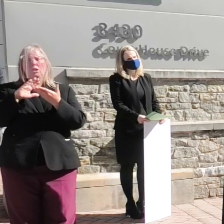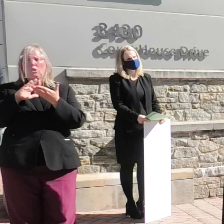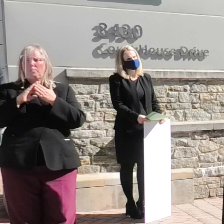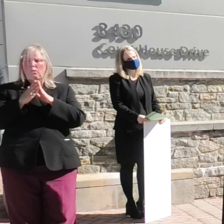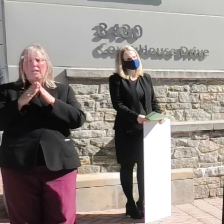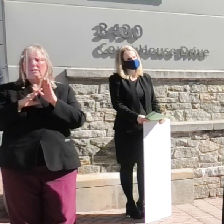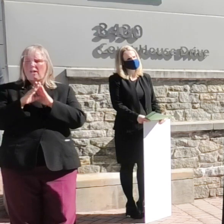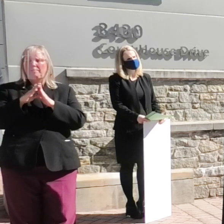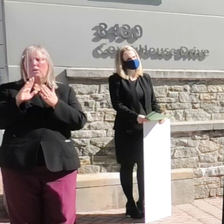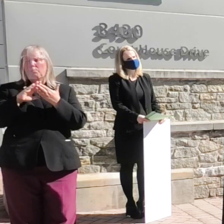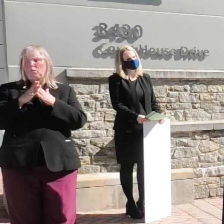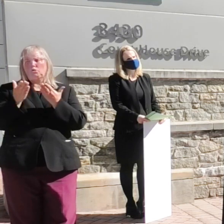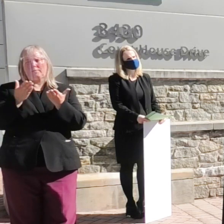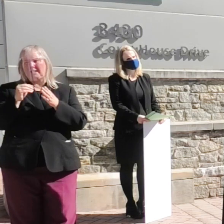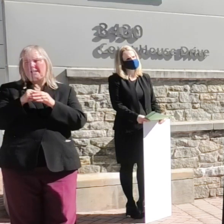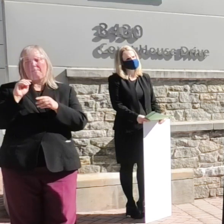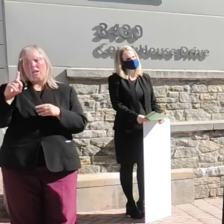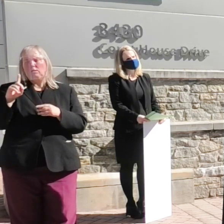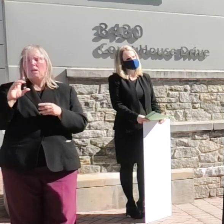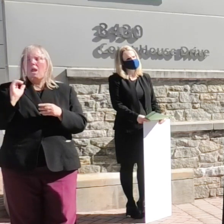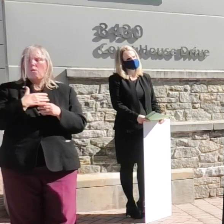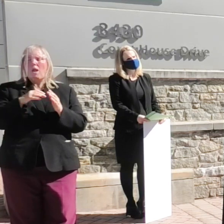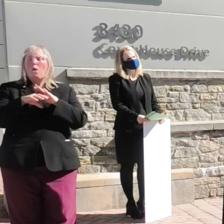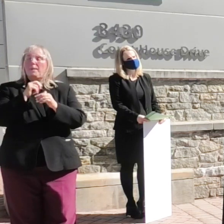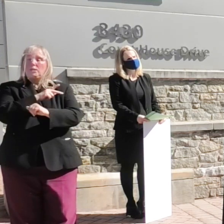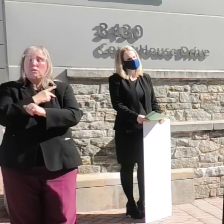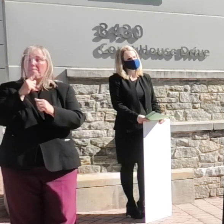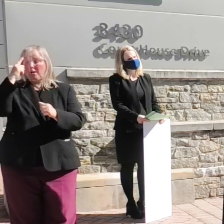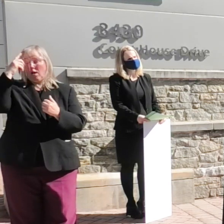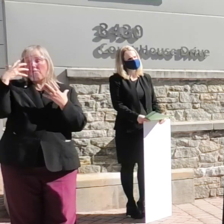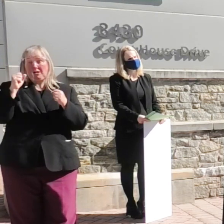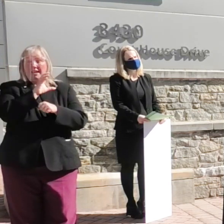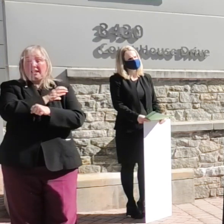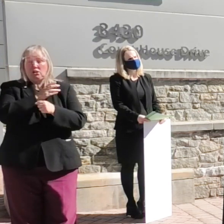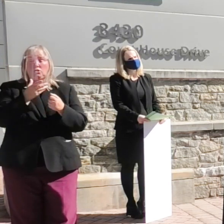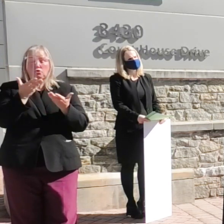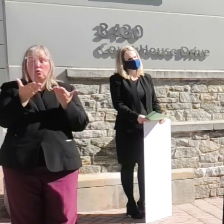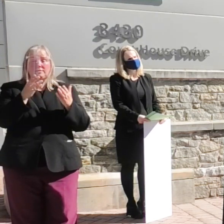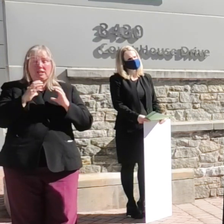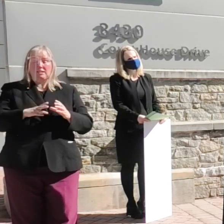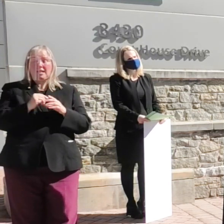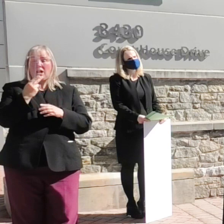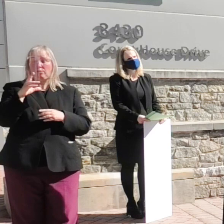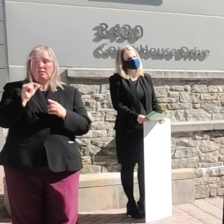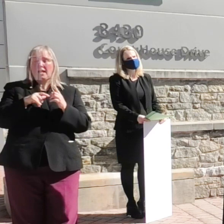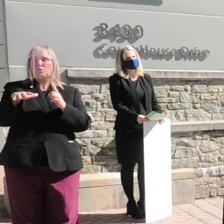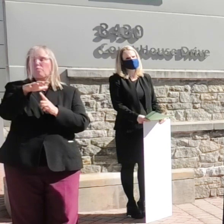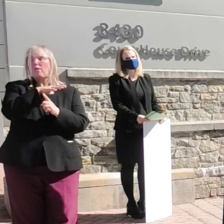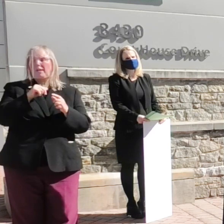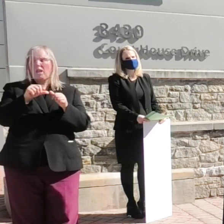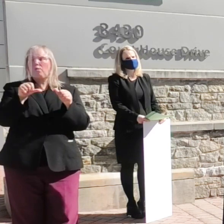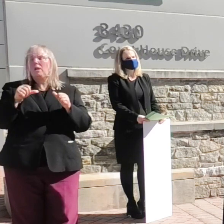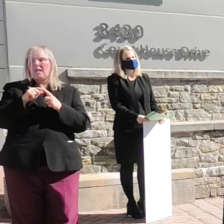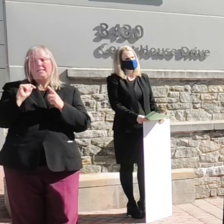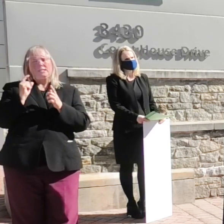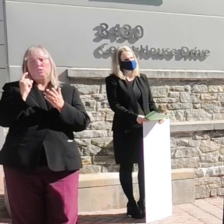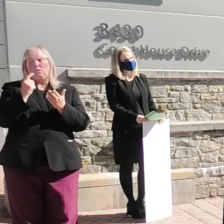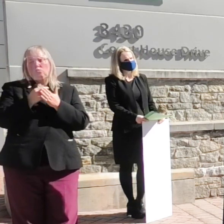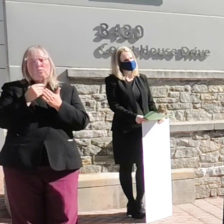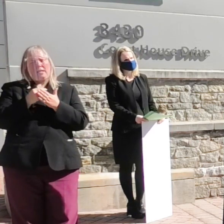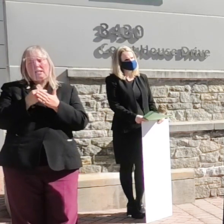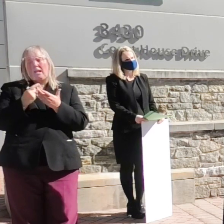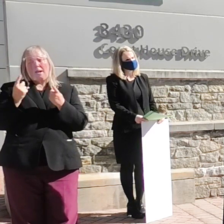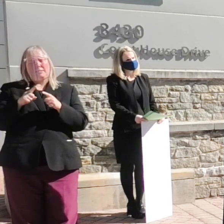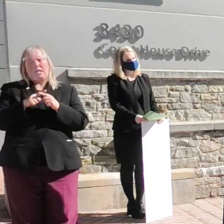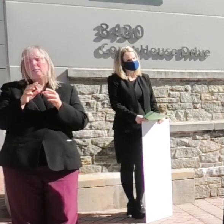Our outpatient mental health clinic serves clients in Howard County and the surrounding area. This grant comes at a critical time as it will